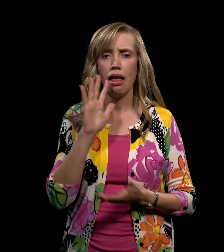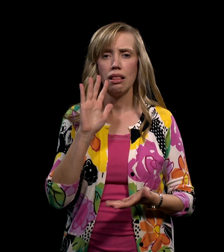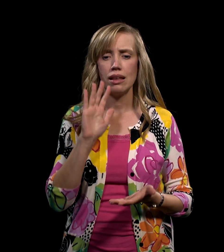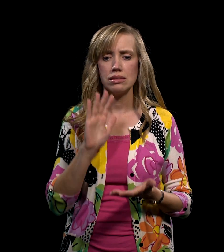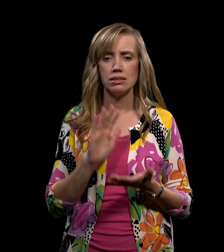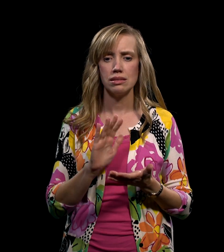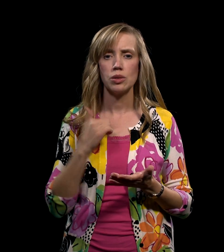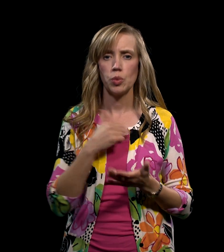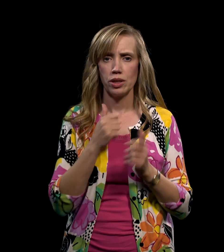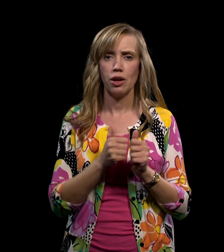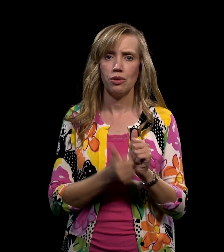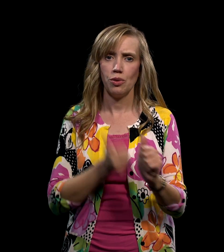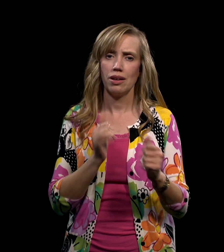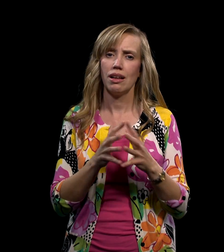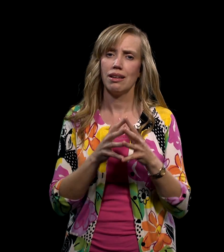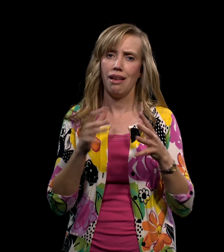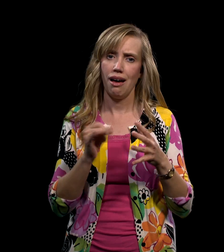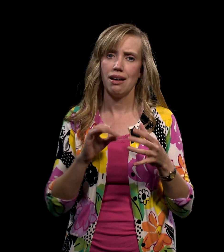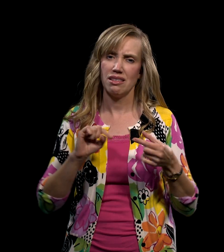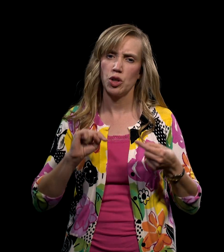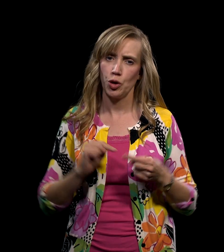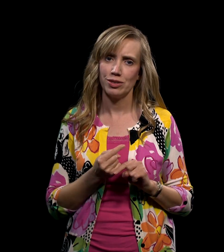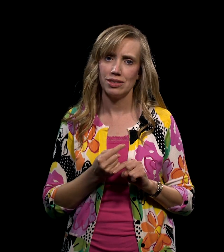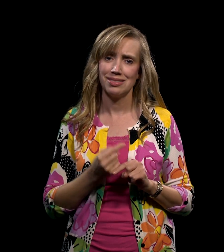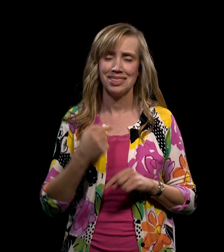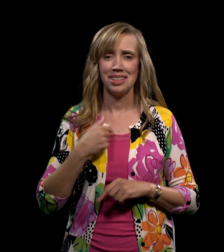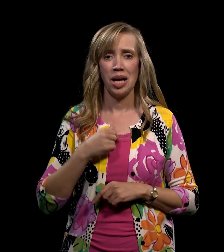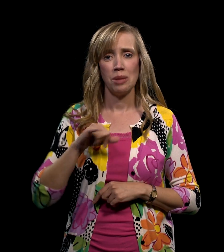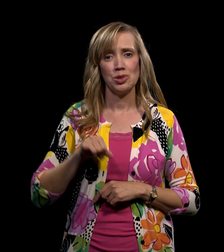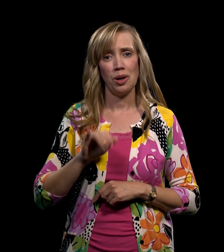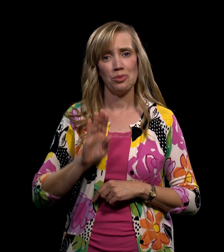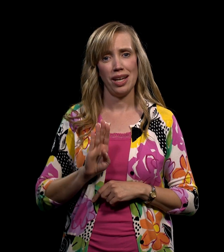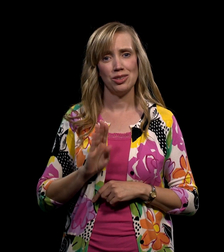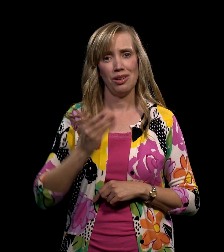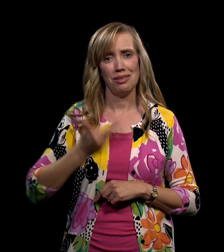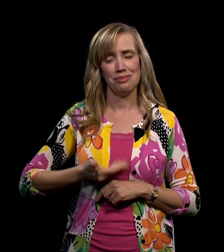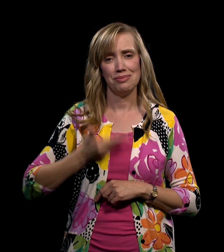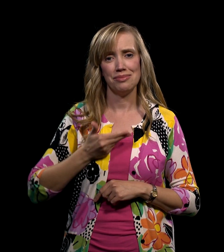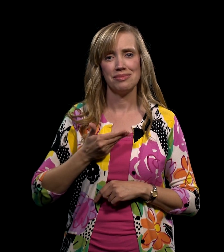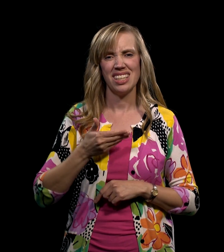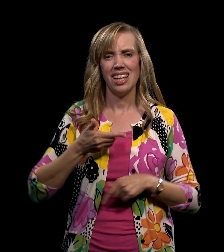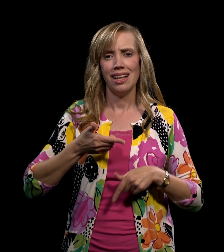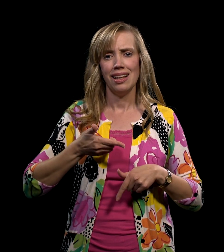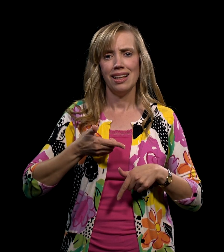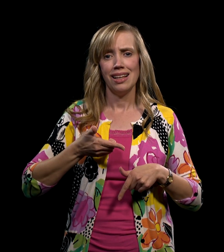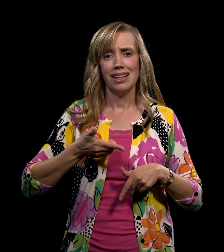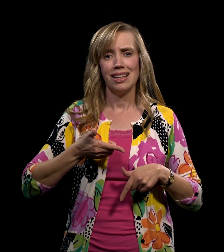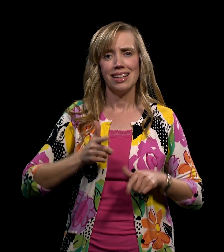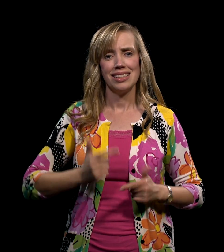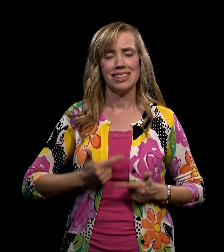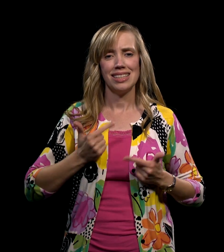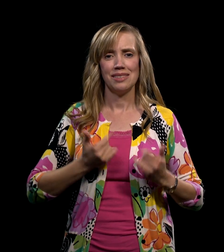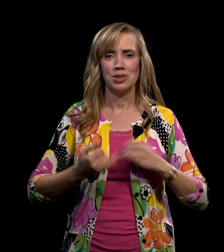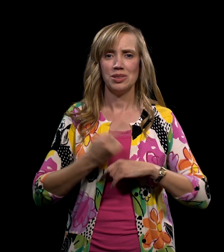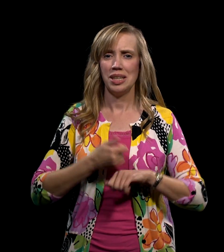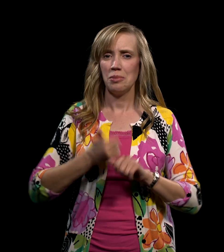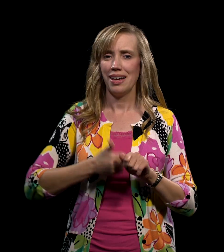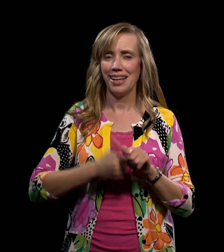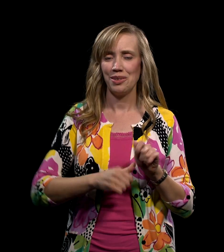might be that if we spoke just a few less, we could avoid a lot of pain. I'm John Bradshaw for It Is Written. Let's live today by every word.